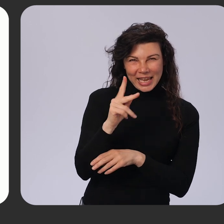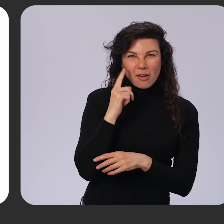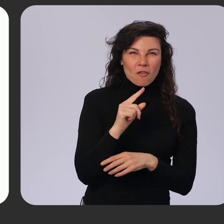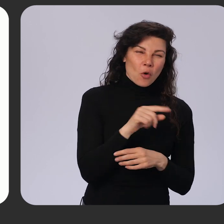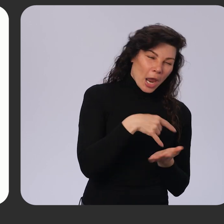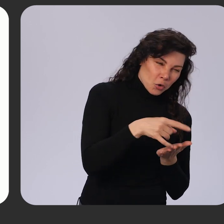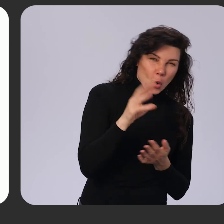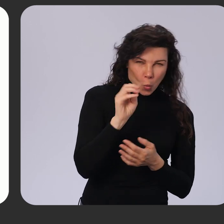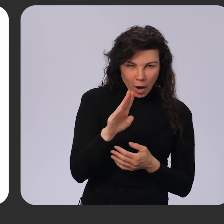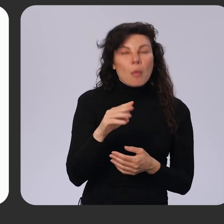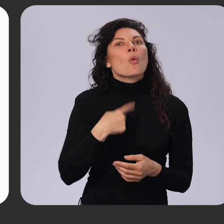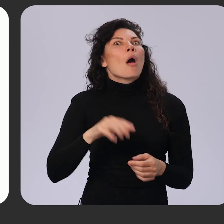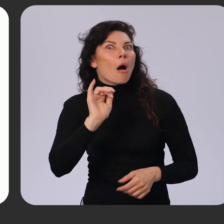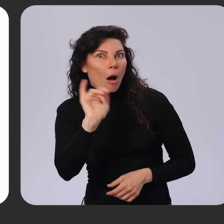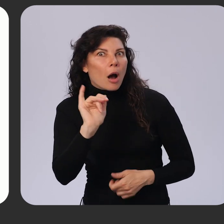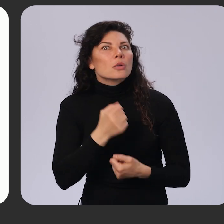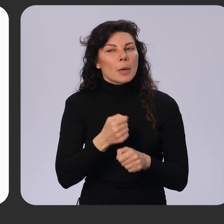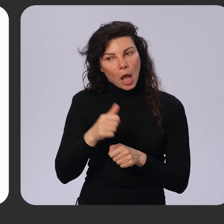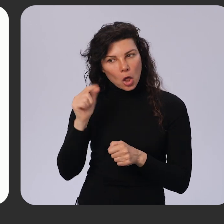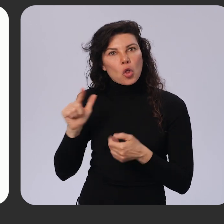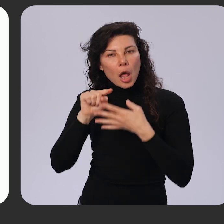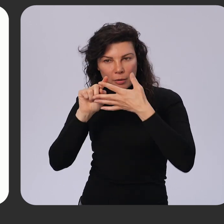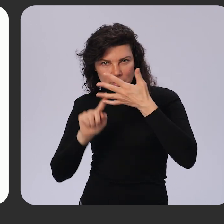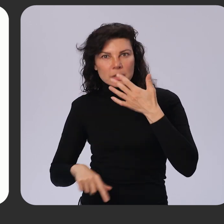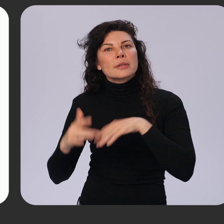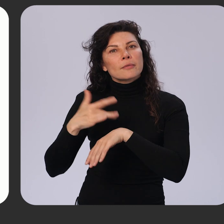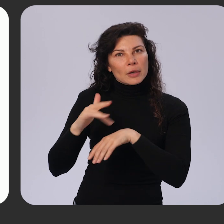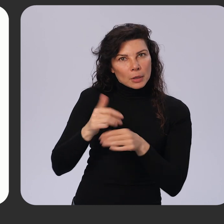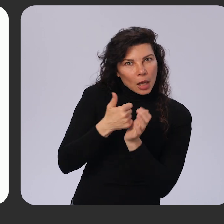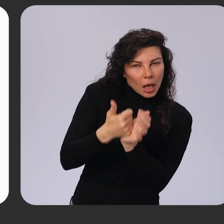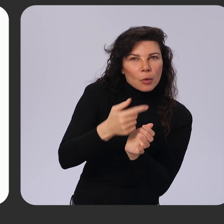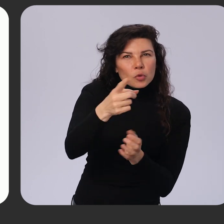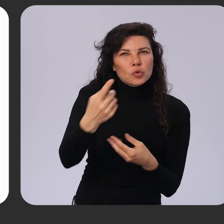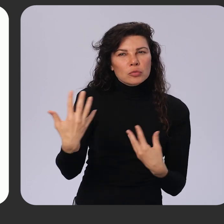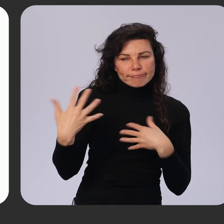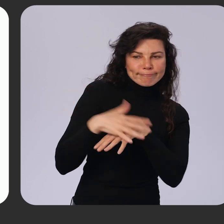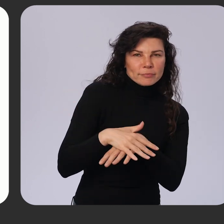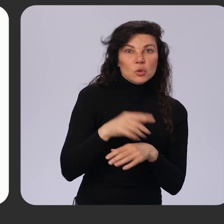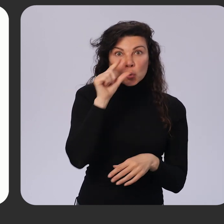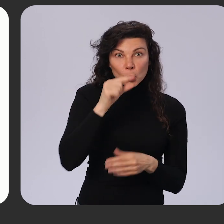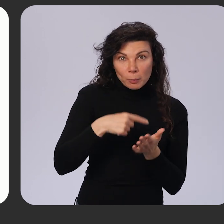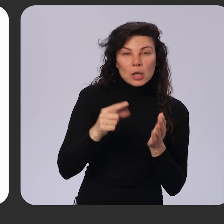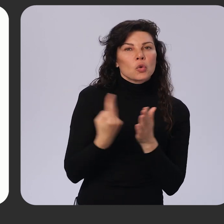we have made other libraries available to help you integrate Google Pay using the stack of your choice.